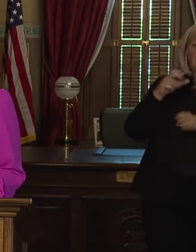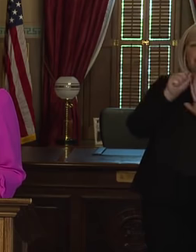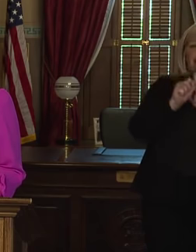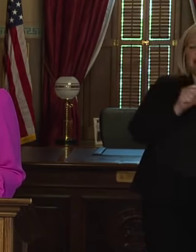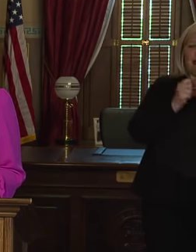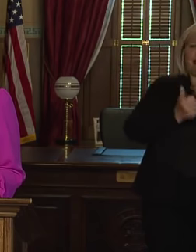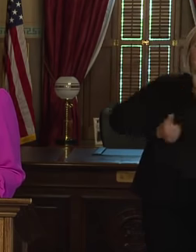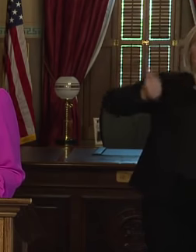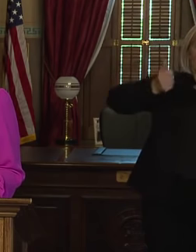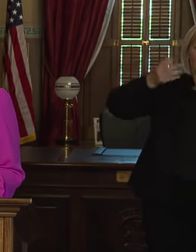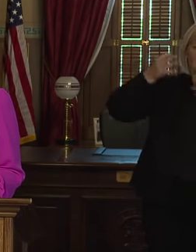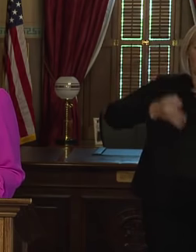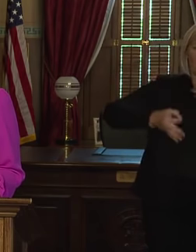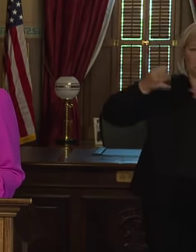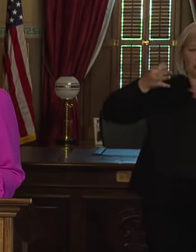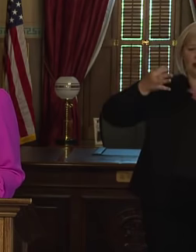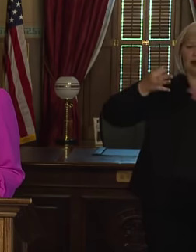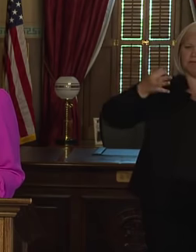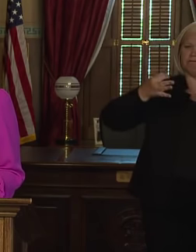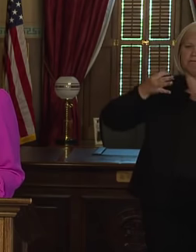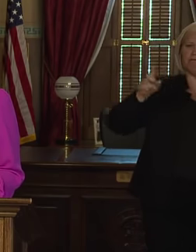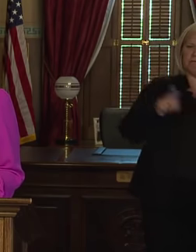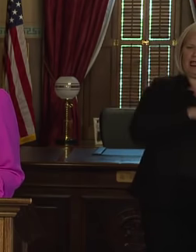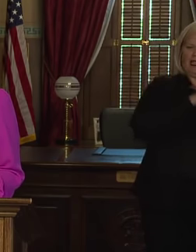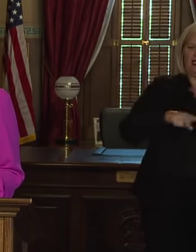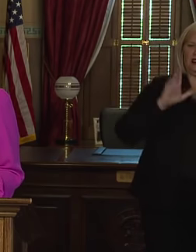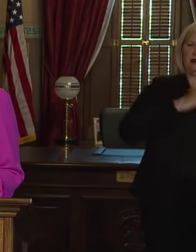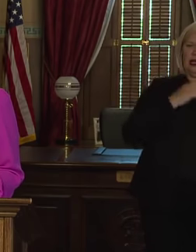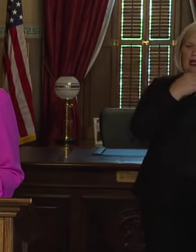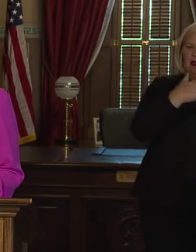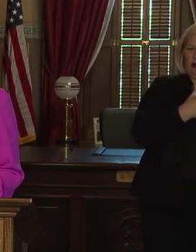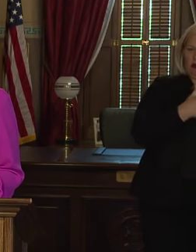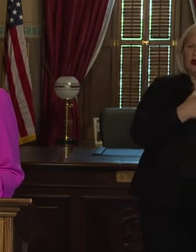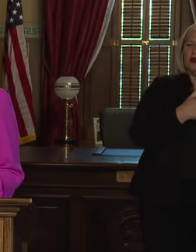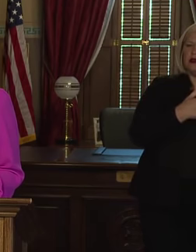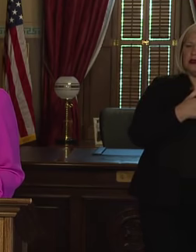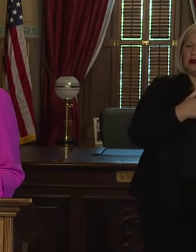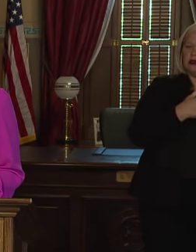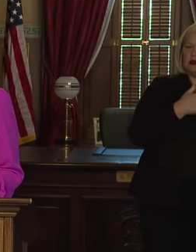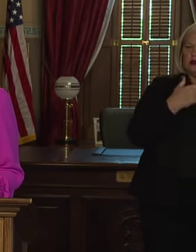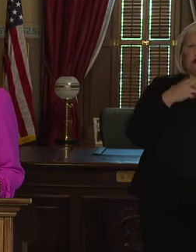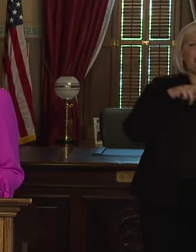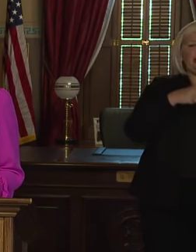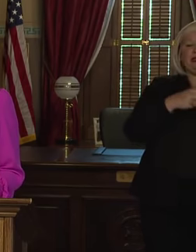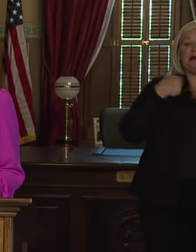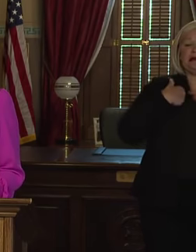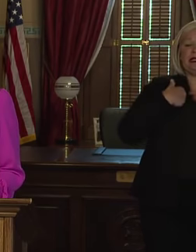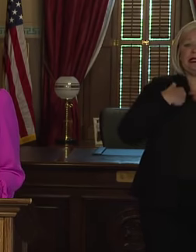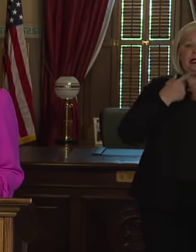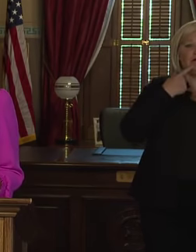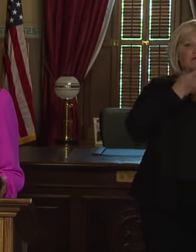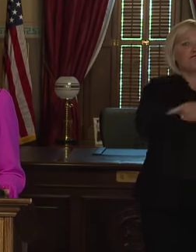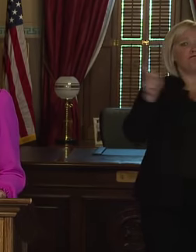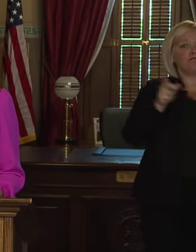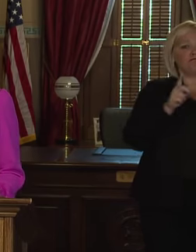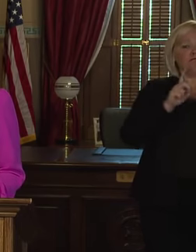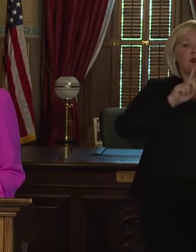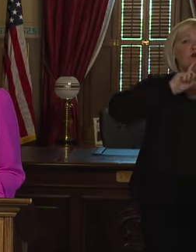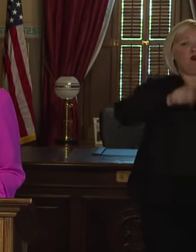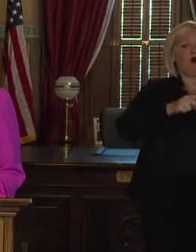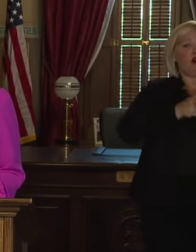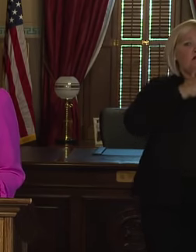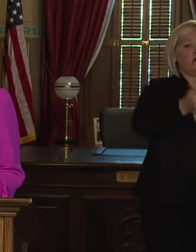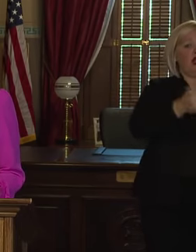struck down the statute under which I had issued several of these executive orders so we could save lives and protect Michigan